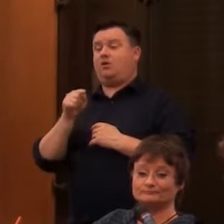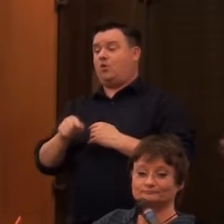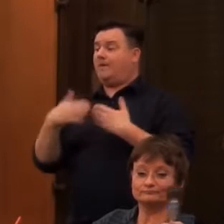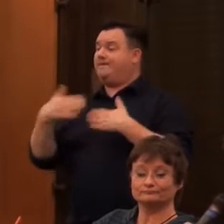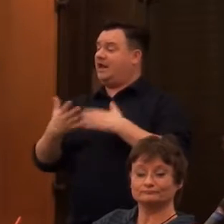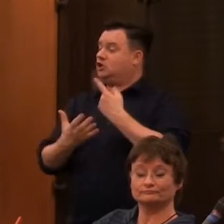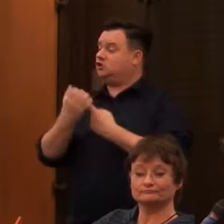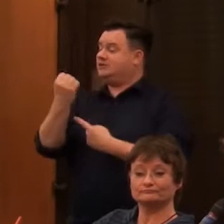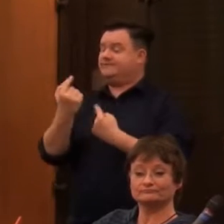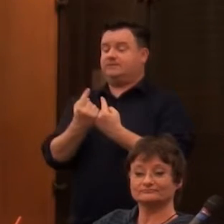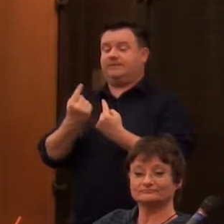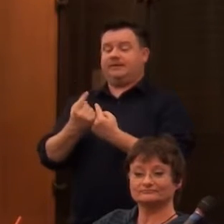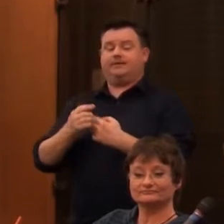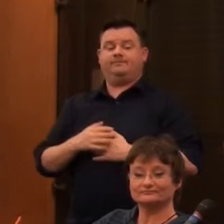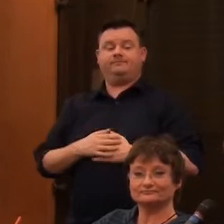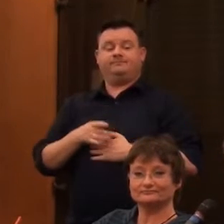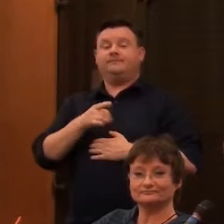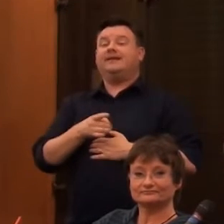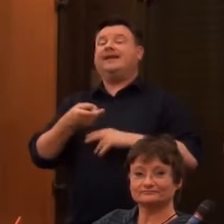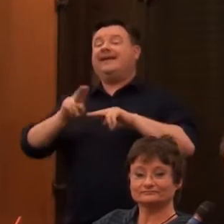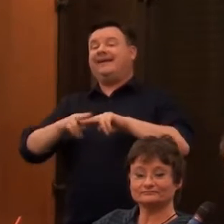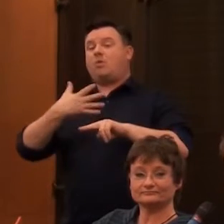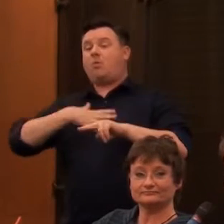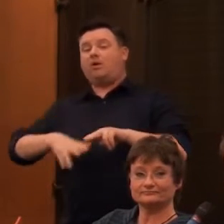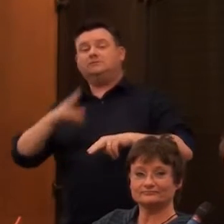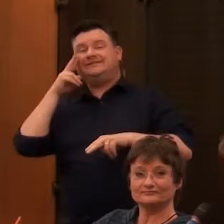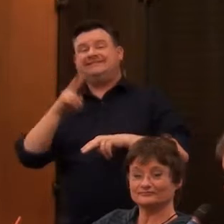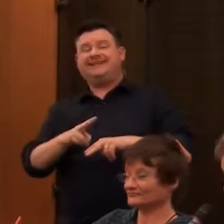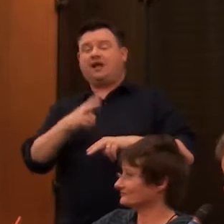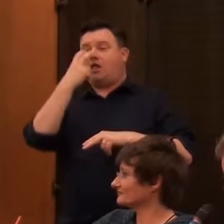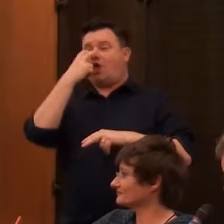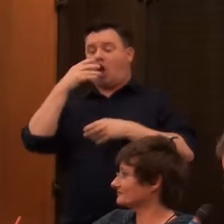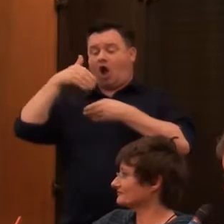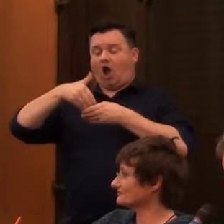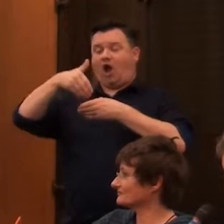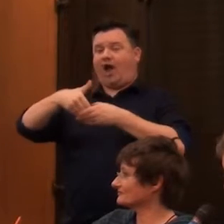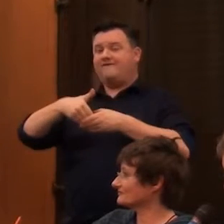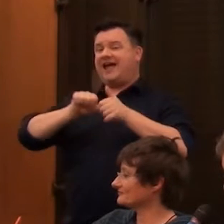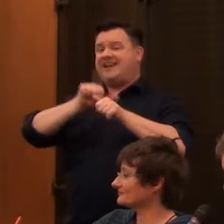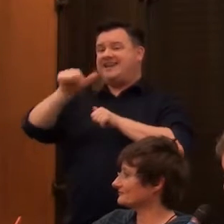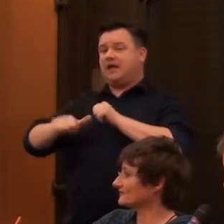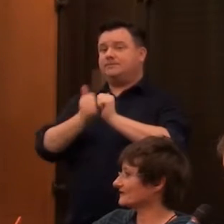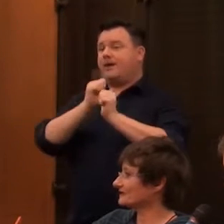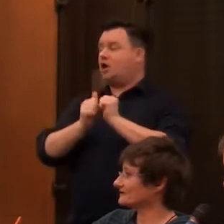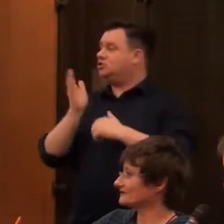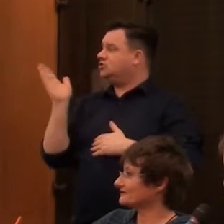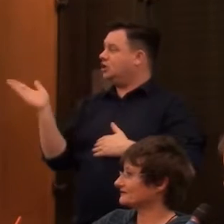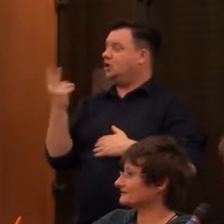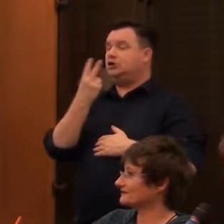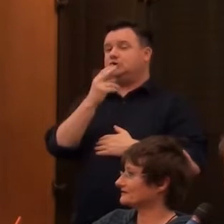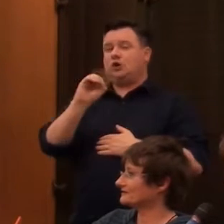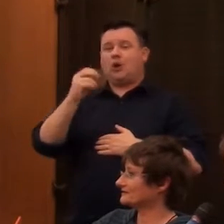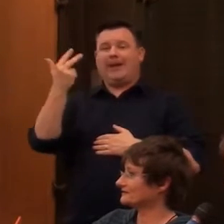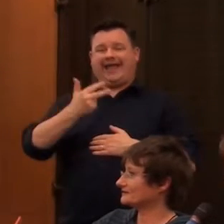done that. And people will able to see all of those at the archive which is opening next March, is it? Next year, yeah. 2018.